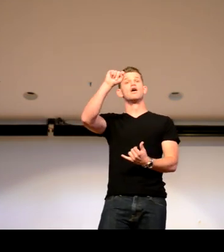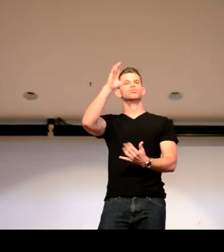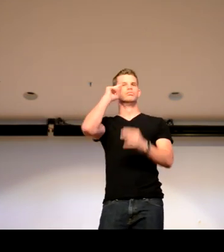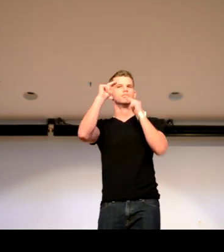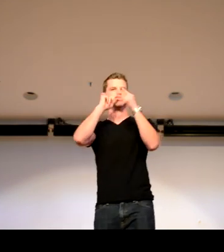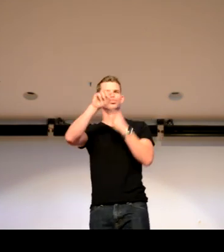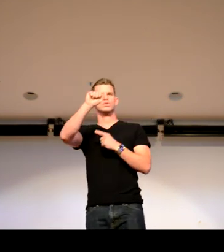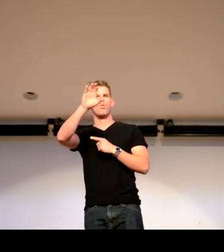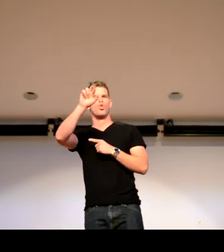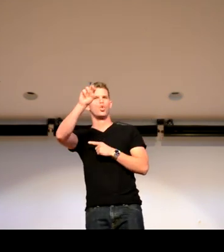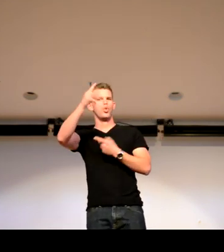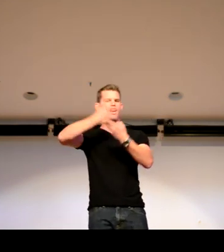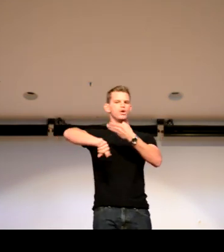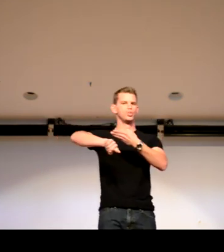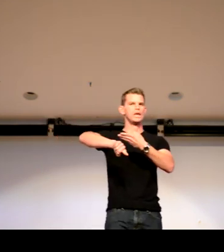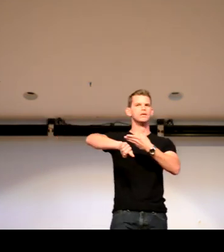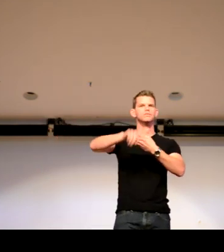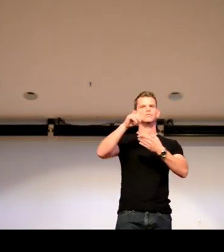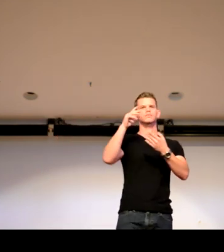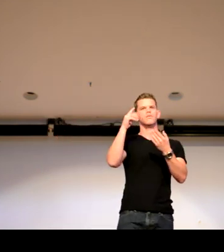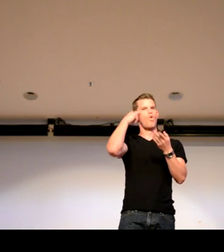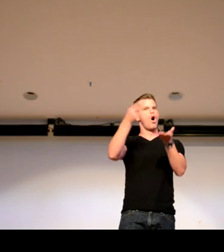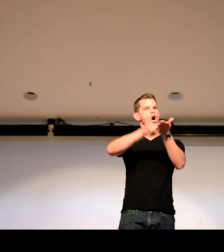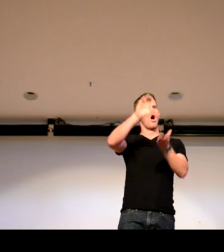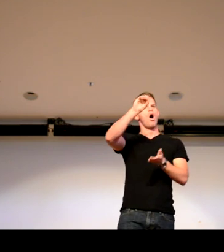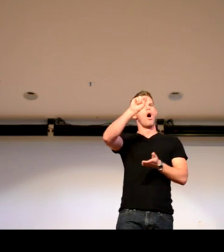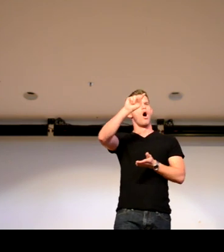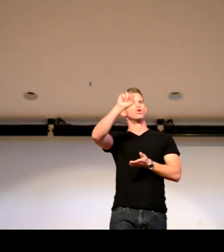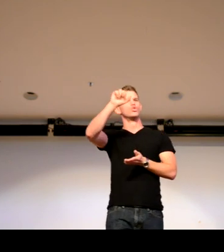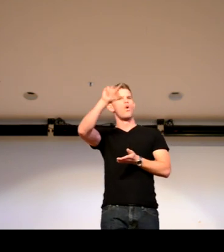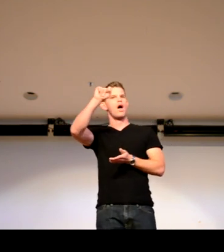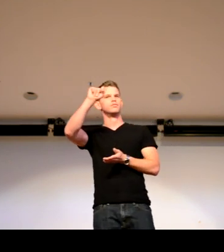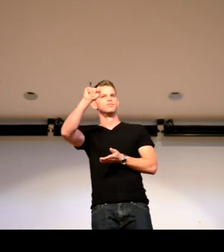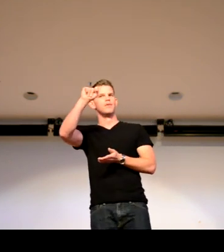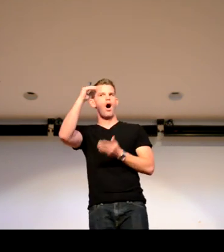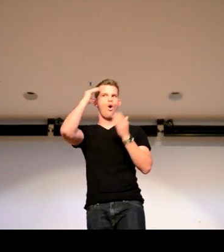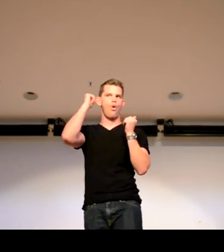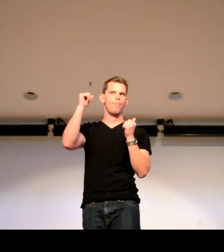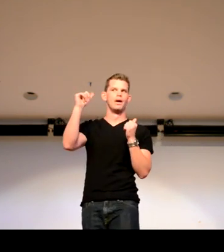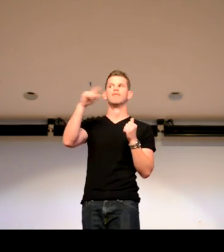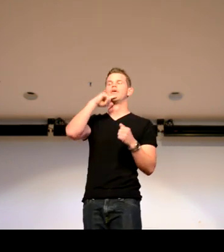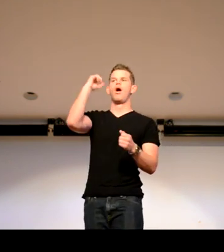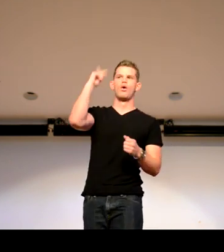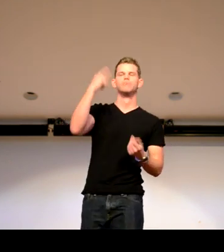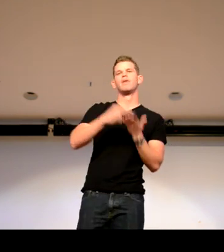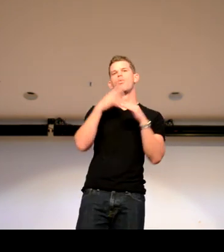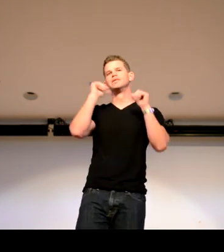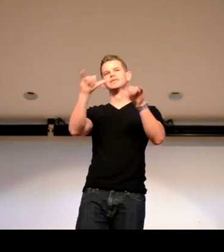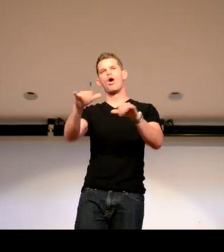my agent is going to negotiate next week for a contract. And I'm hoping they say okay.